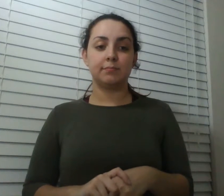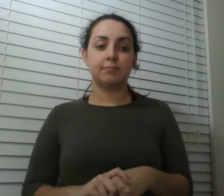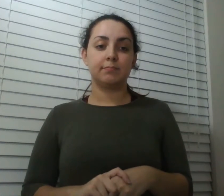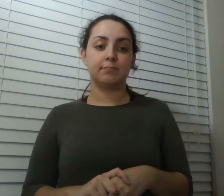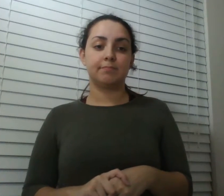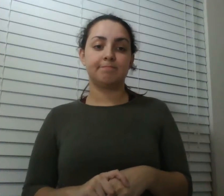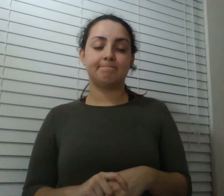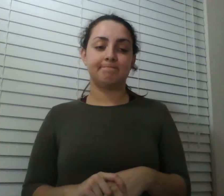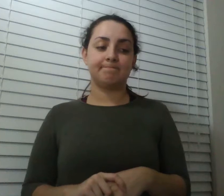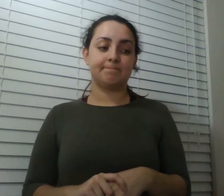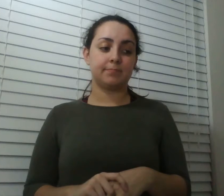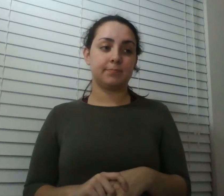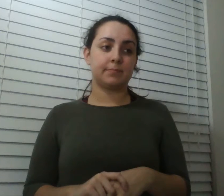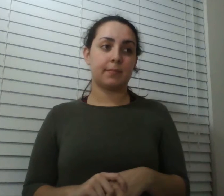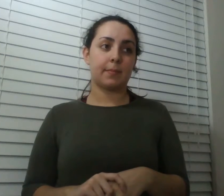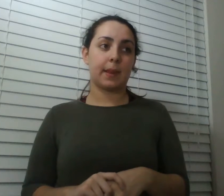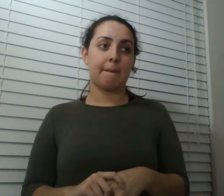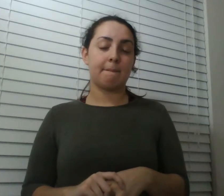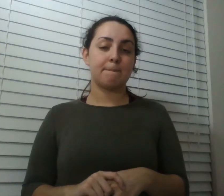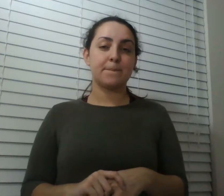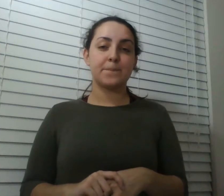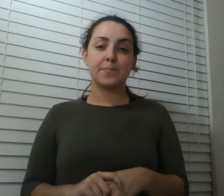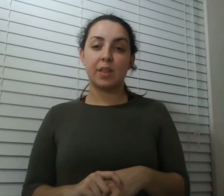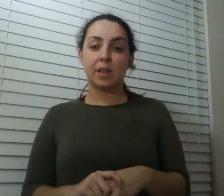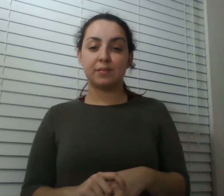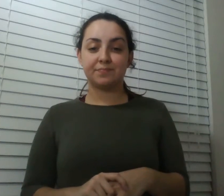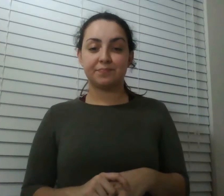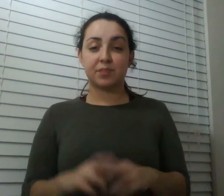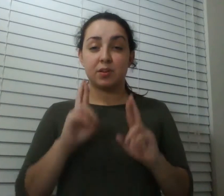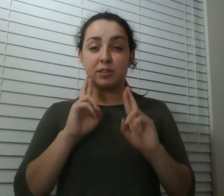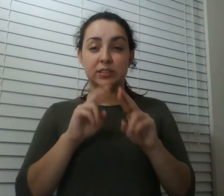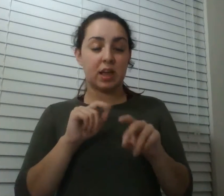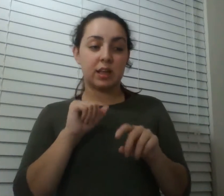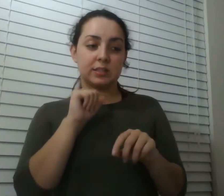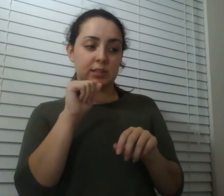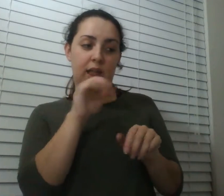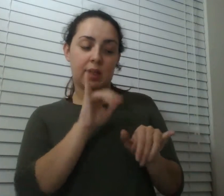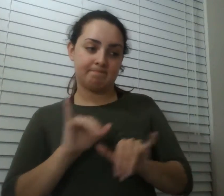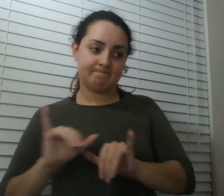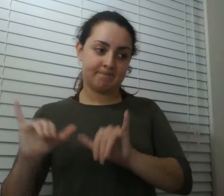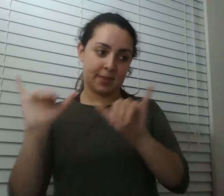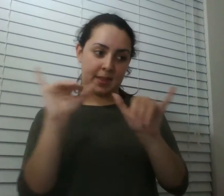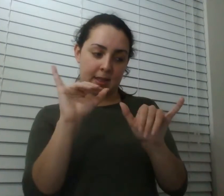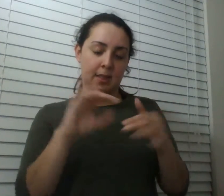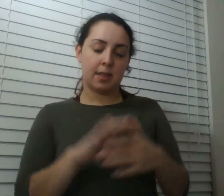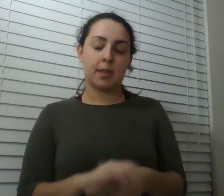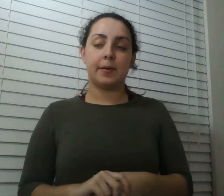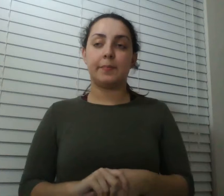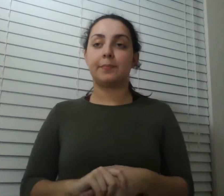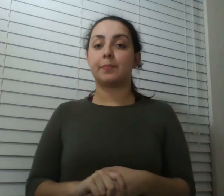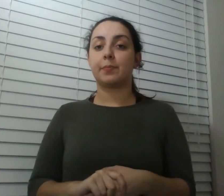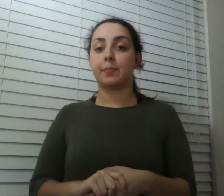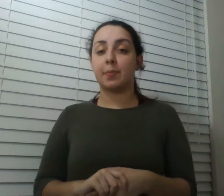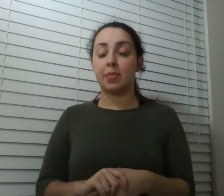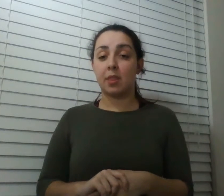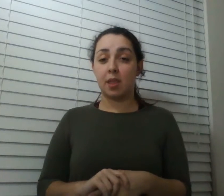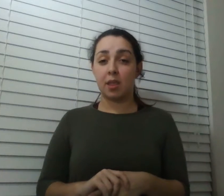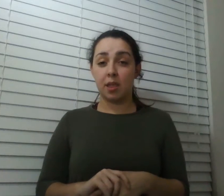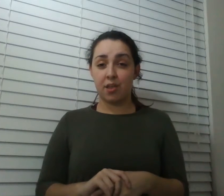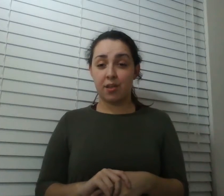achieve the same results when other doctors tried to do it the formula didn't seem to apply to the women that they